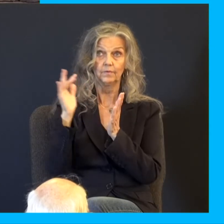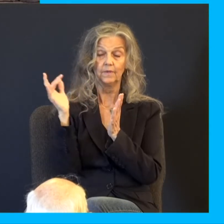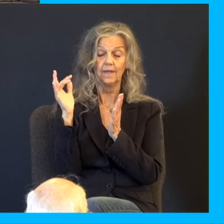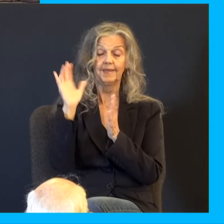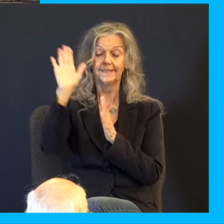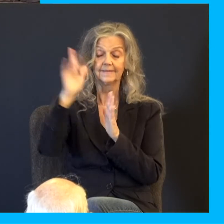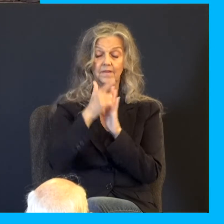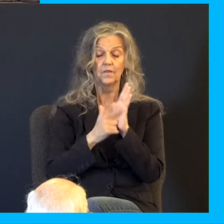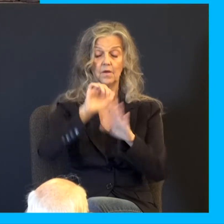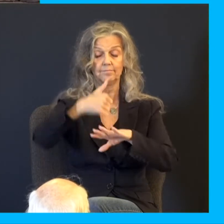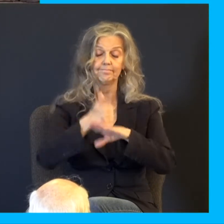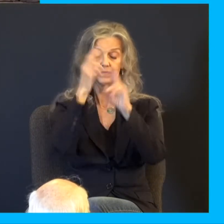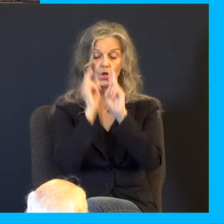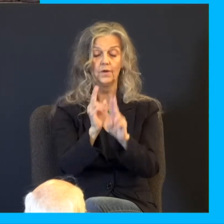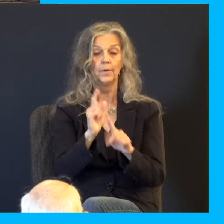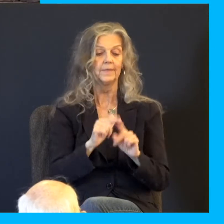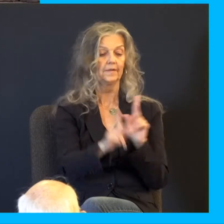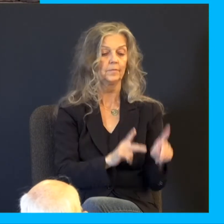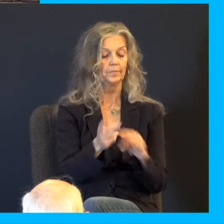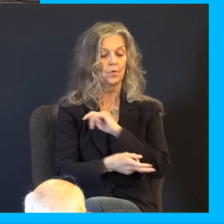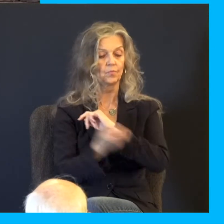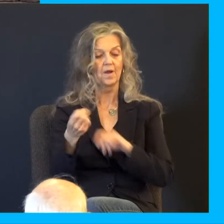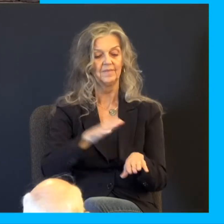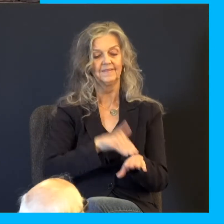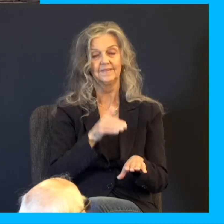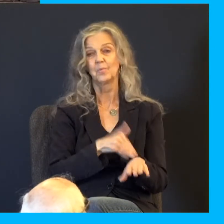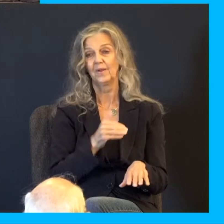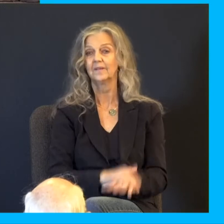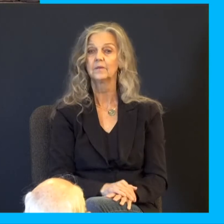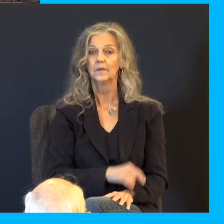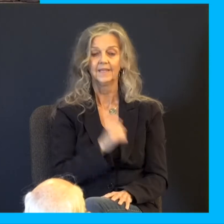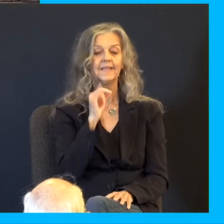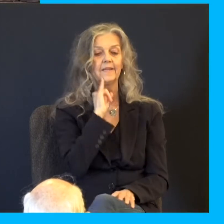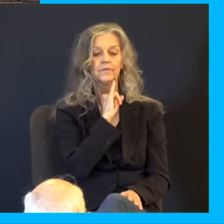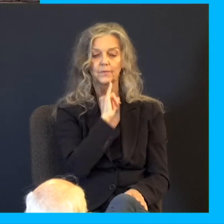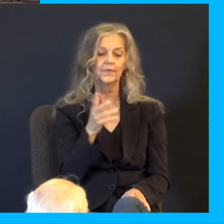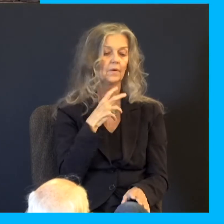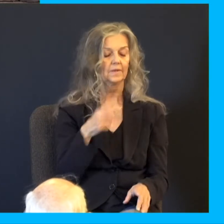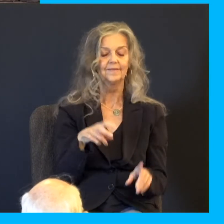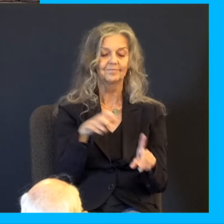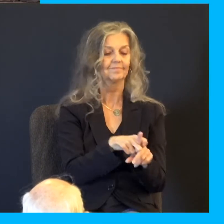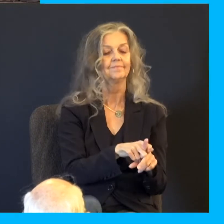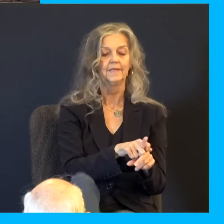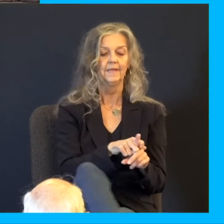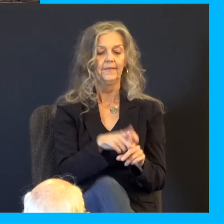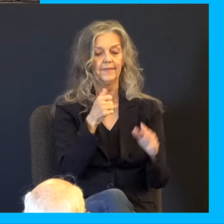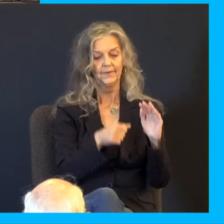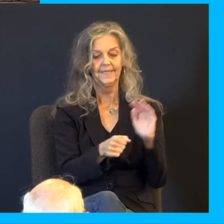But this is a people robbed and spoiled Israel. They are all of them snared in holes. They are hid in prison houses. They